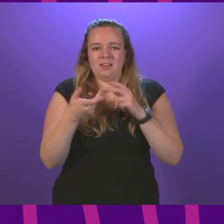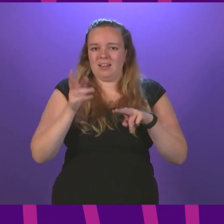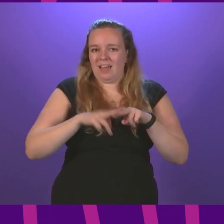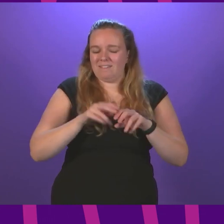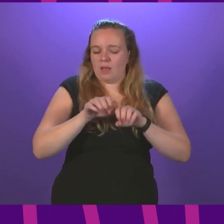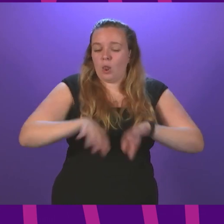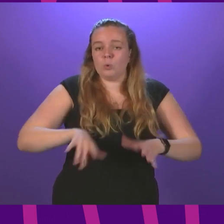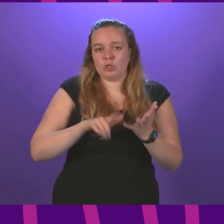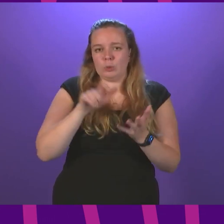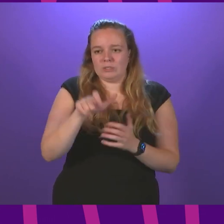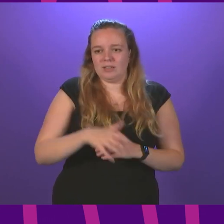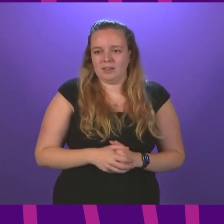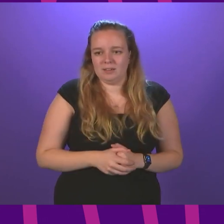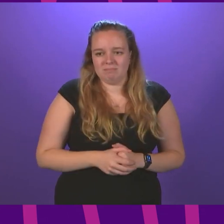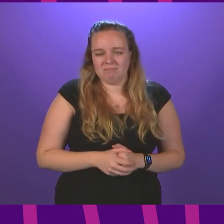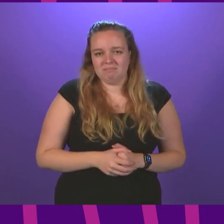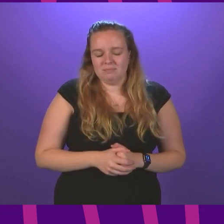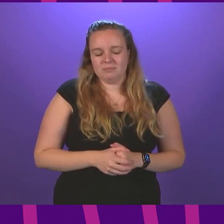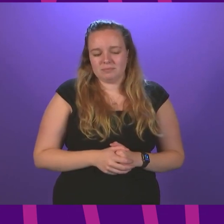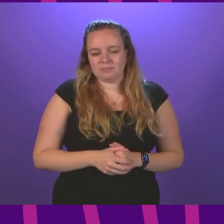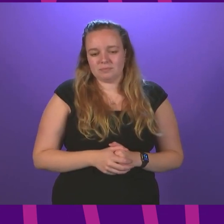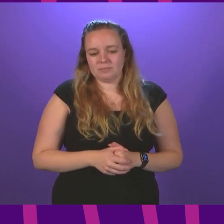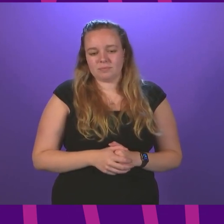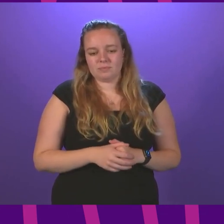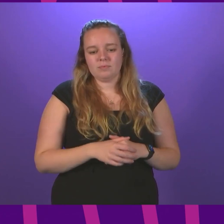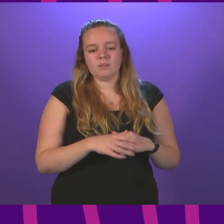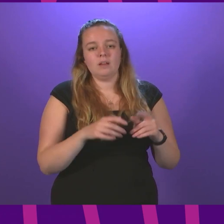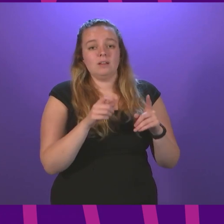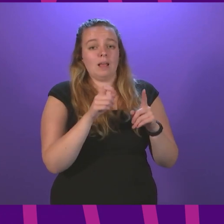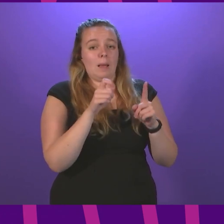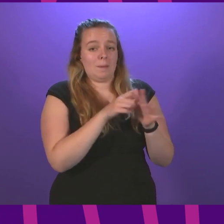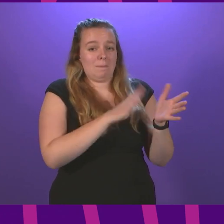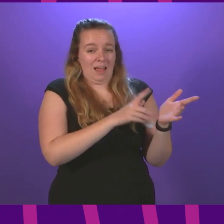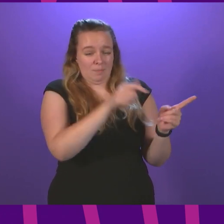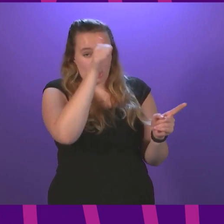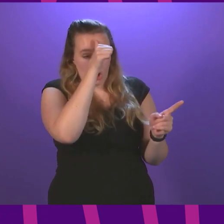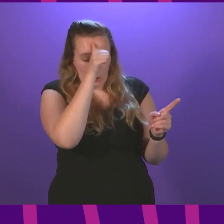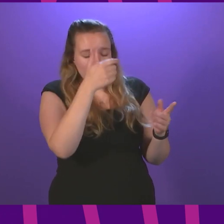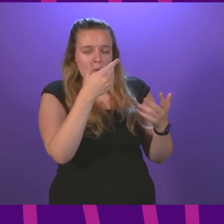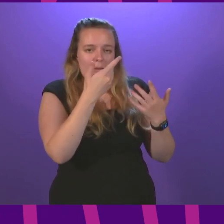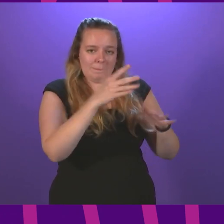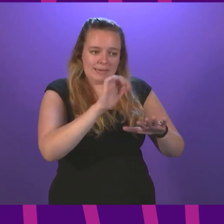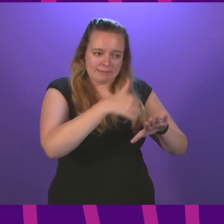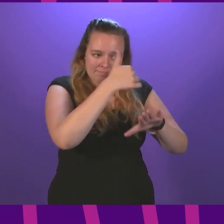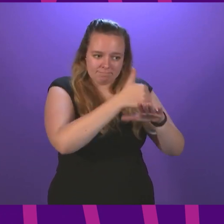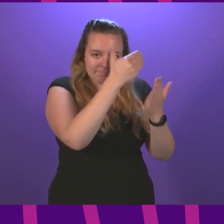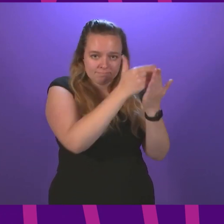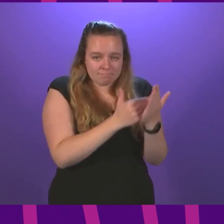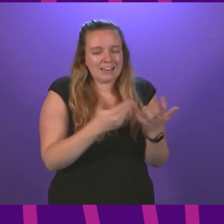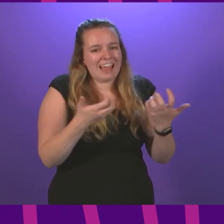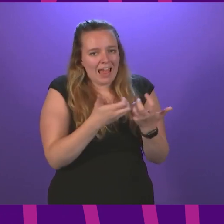lose their universal credit? Cabinet Secretary. Well, as Pam Duncan-Glancy knows, we have set out the way that we will